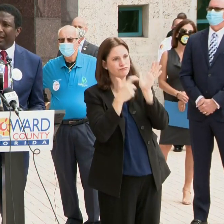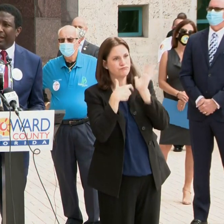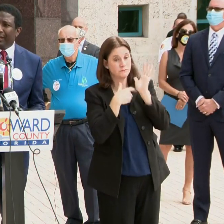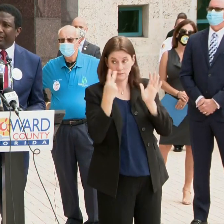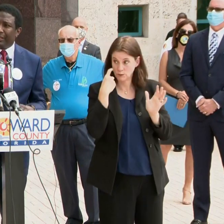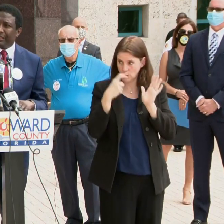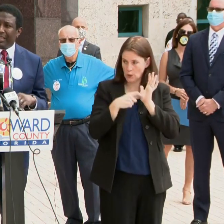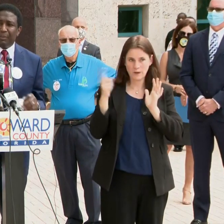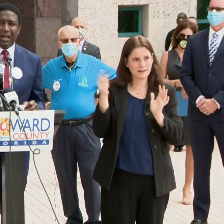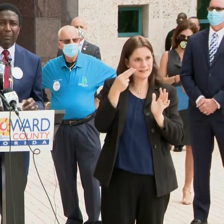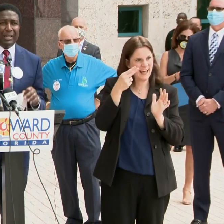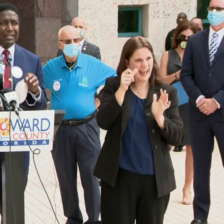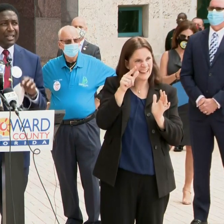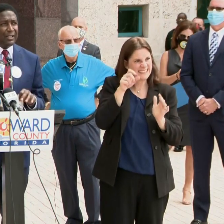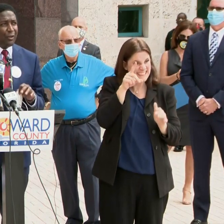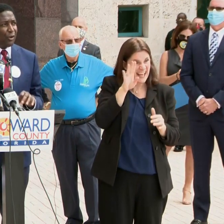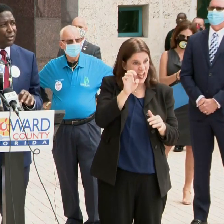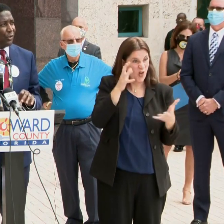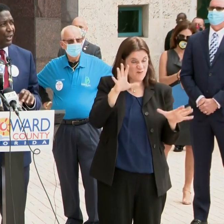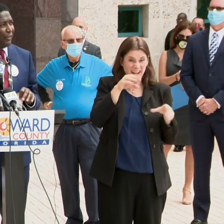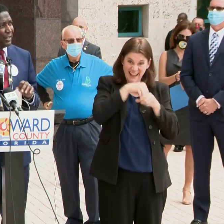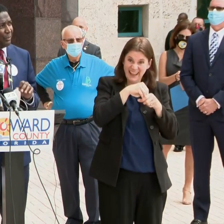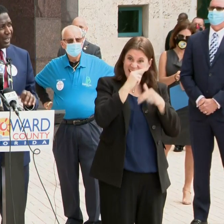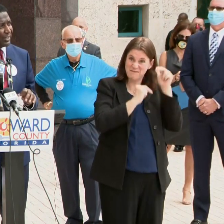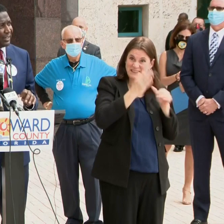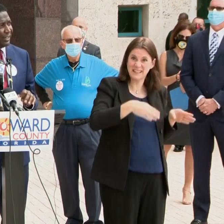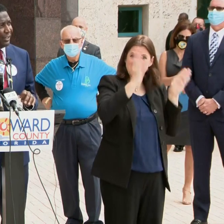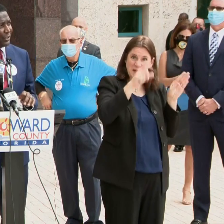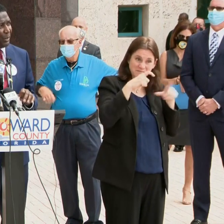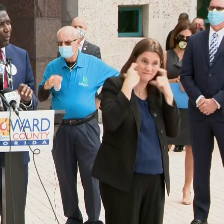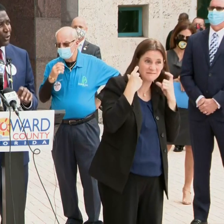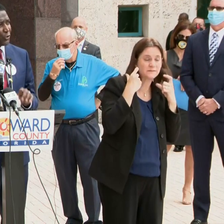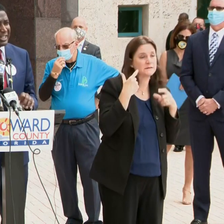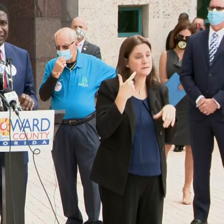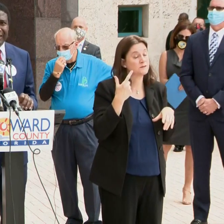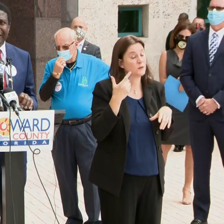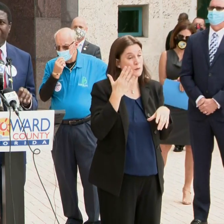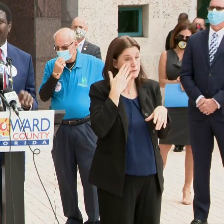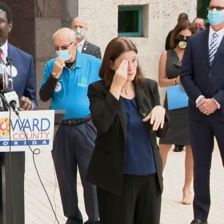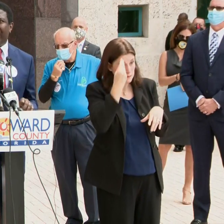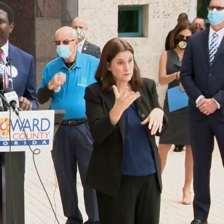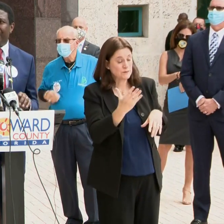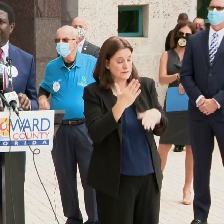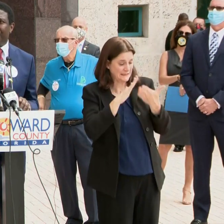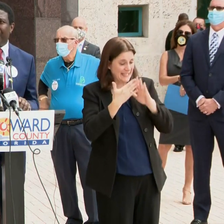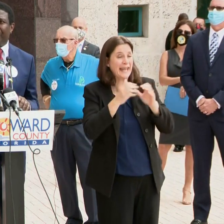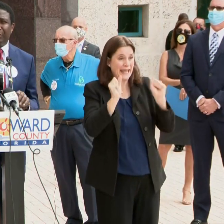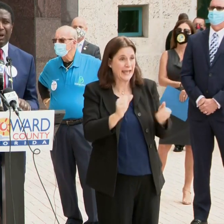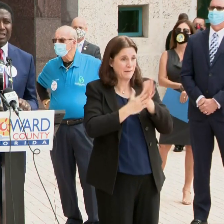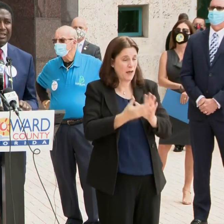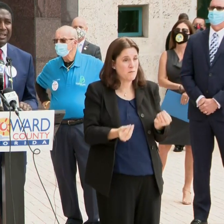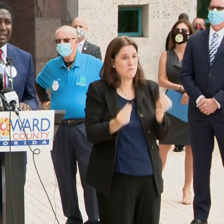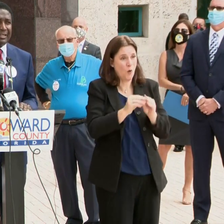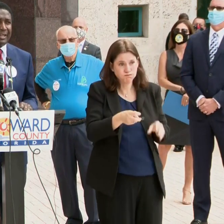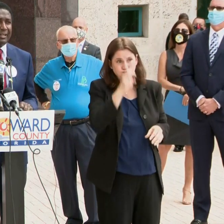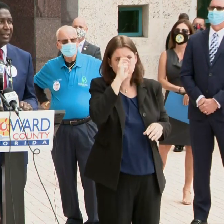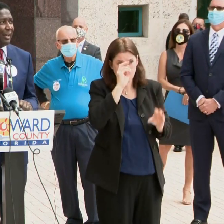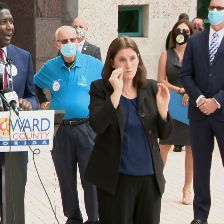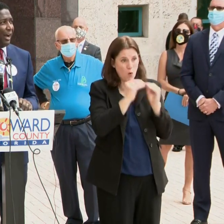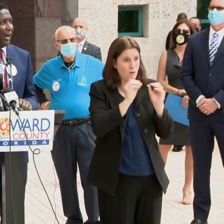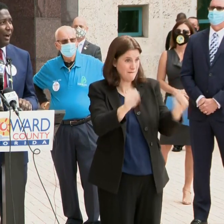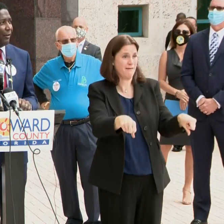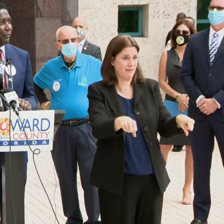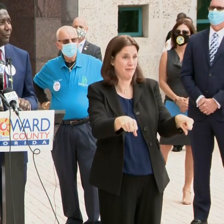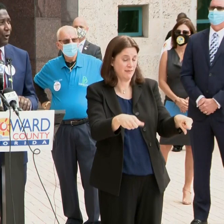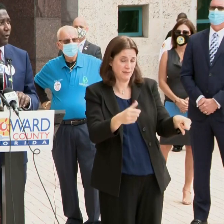in stepping up. And the cities also have the ability to be more stringent than we are in terms of the policies that they set